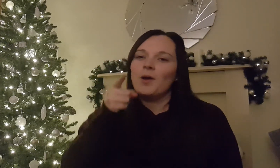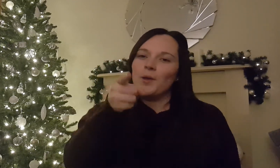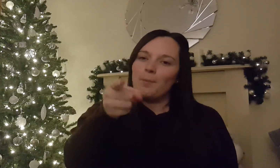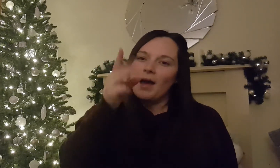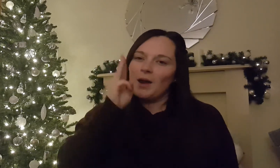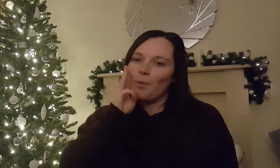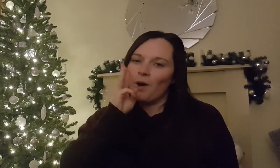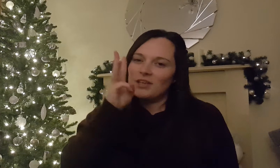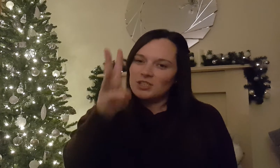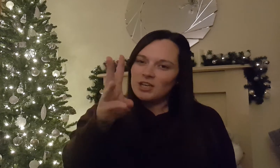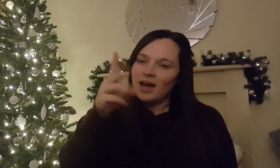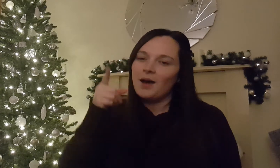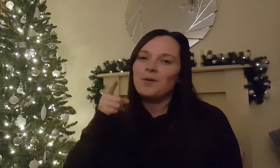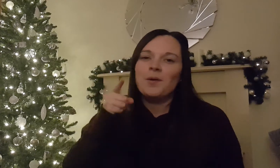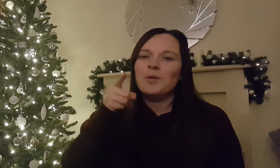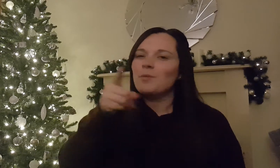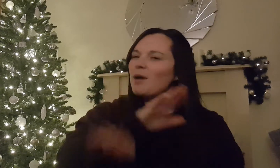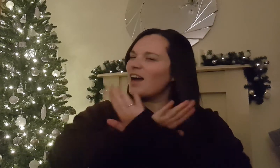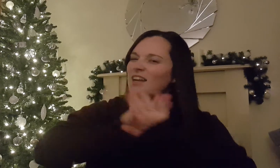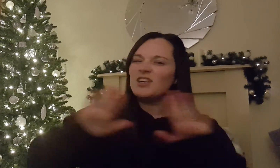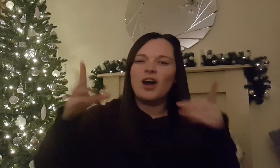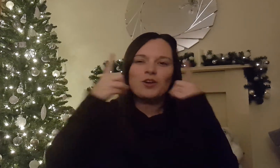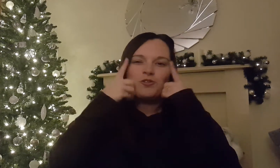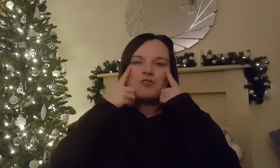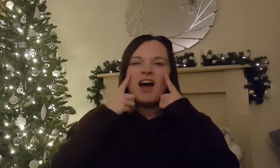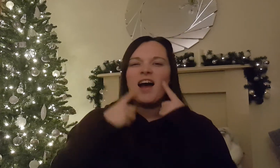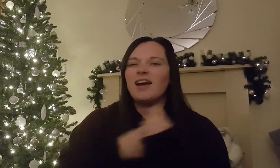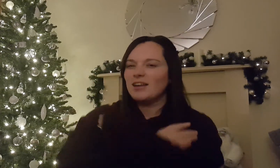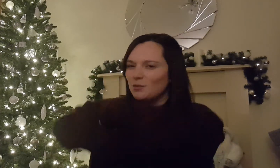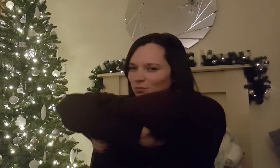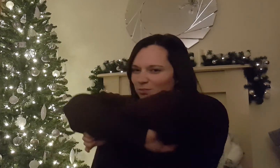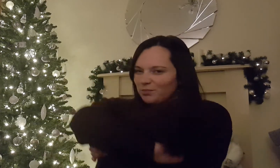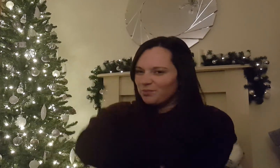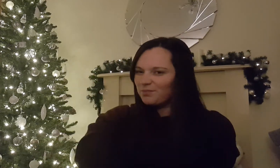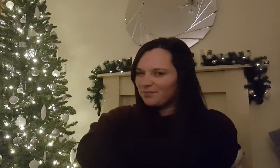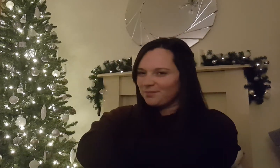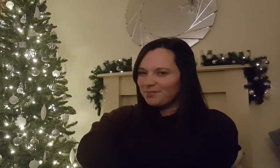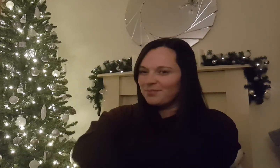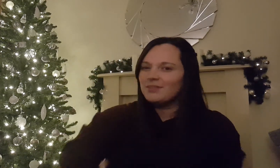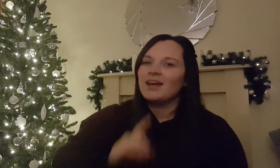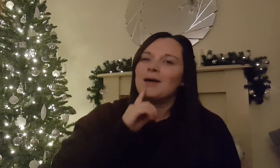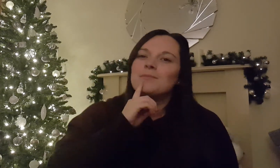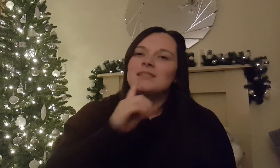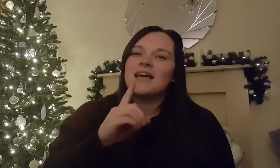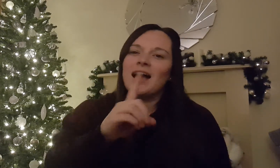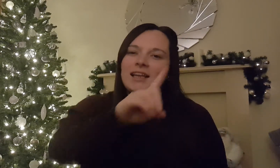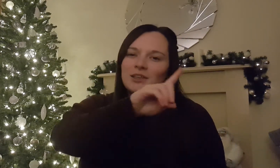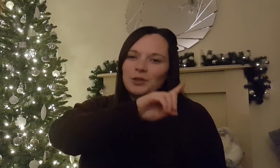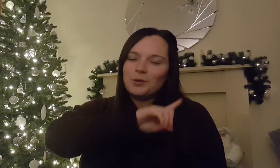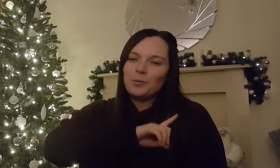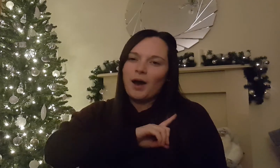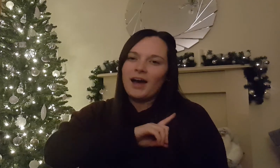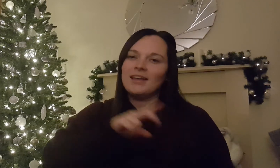you better watch out, you better not come, I'm telling you why,